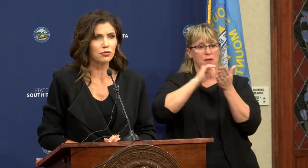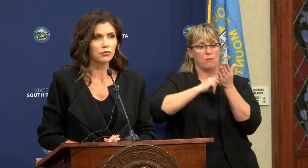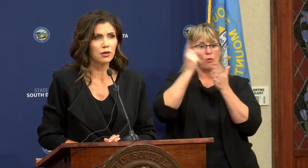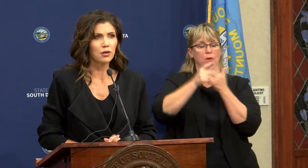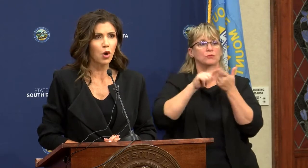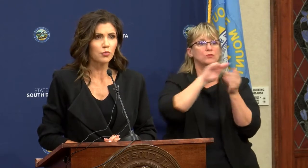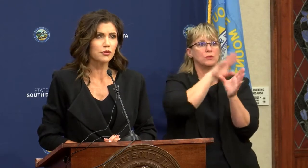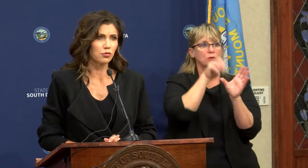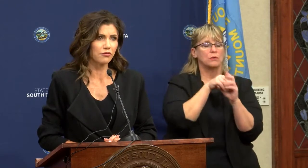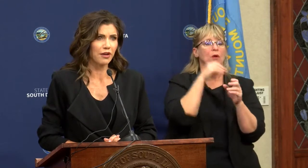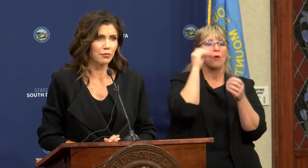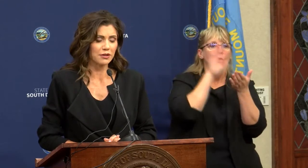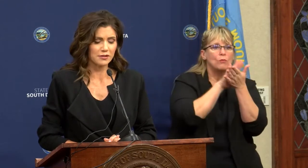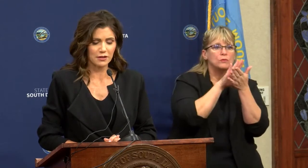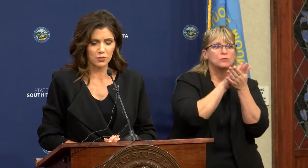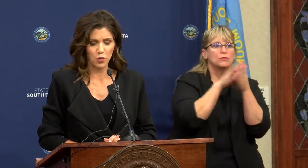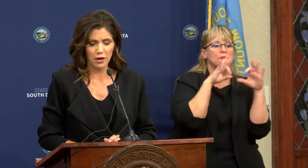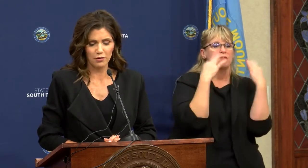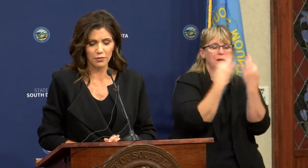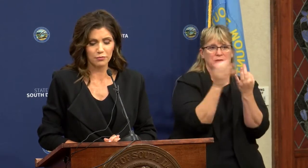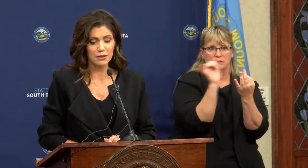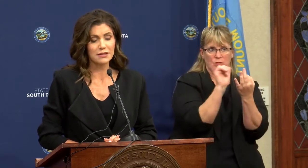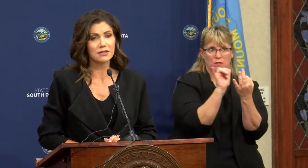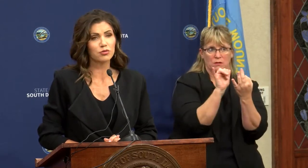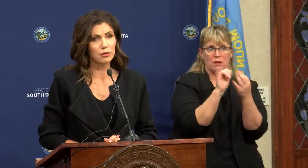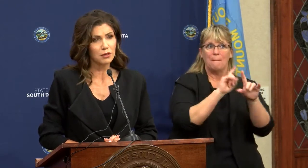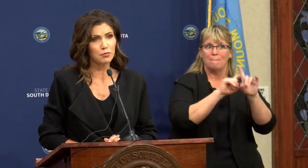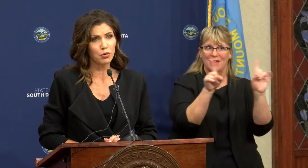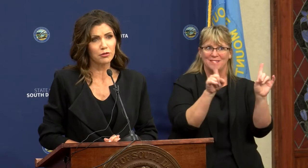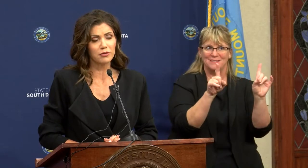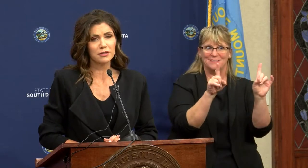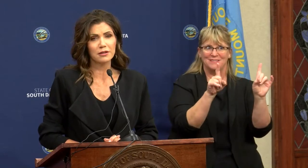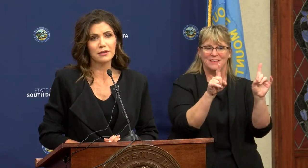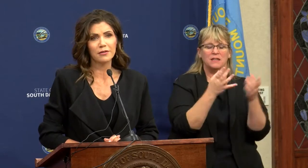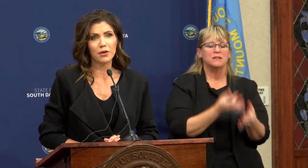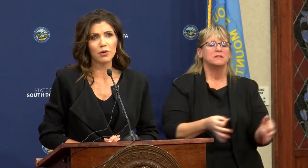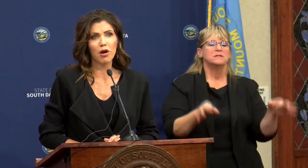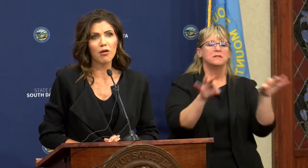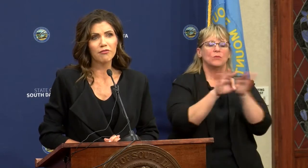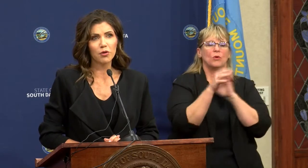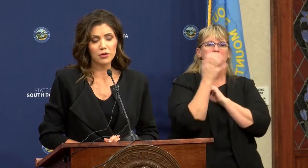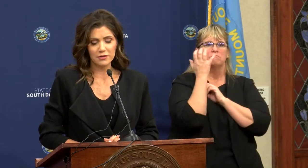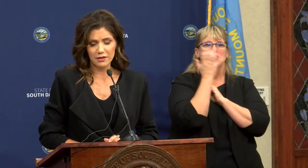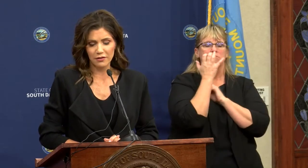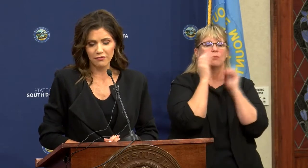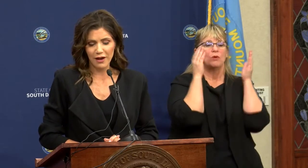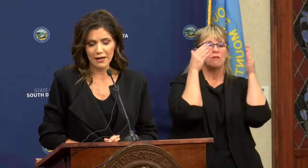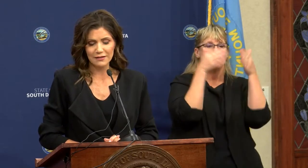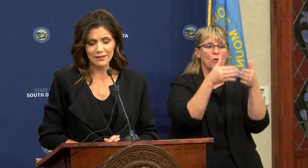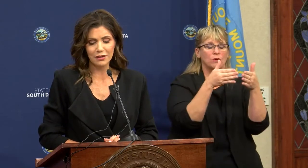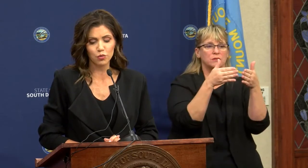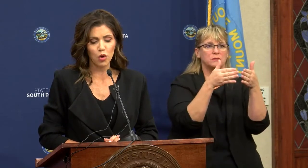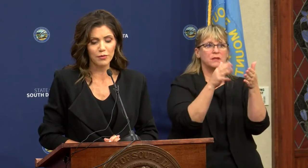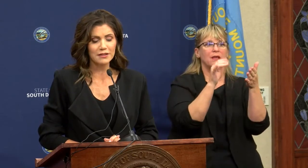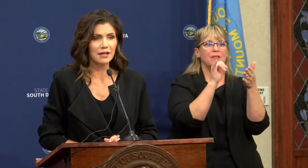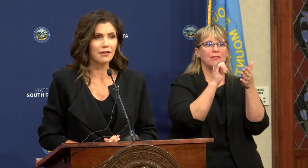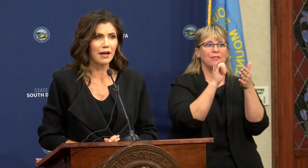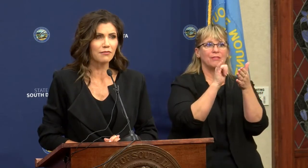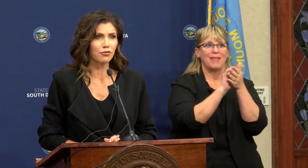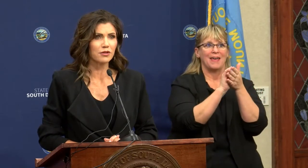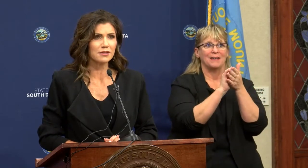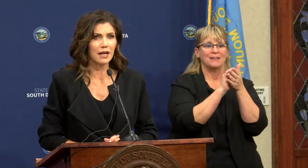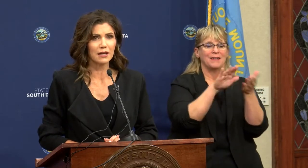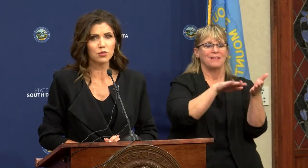to include homeschool families as well, but it's extremely important that we all focus on the fact that the enrollment